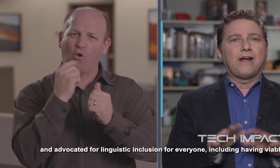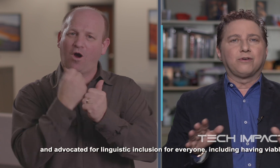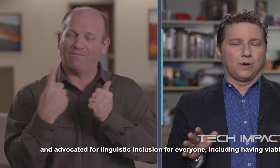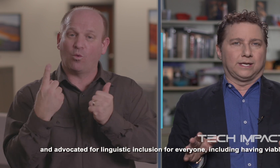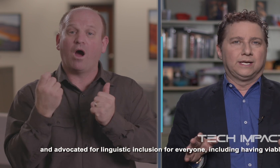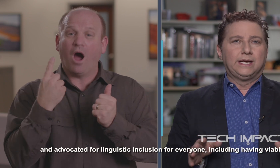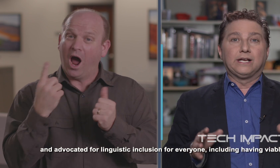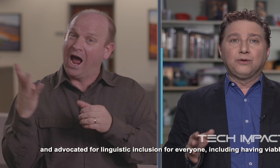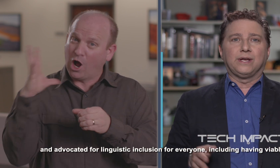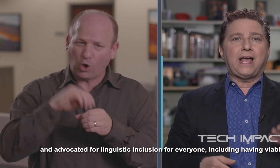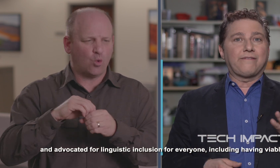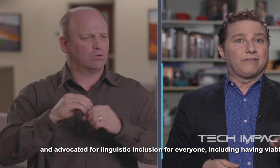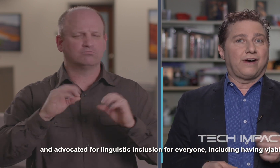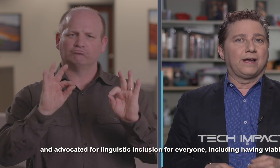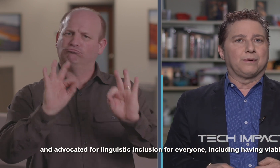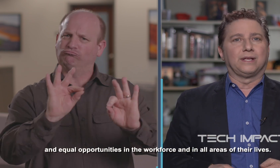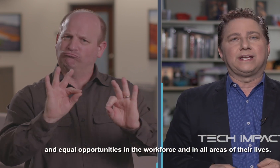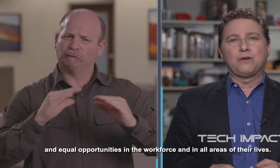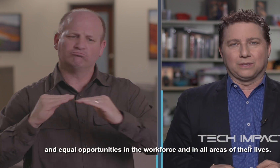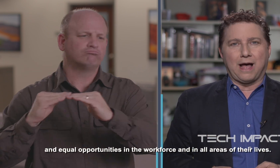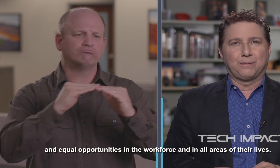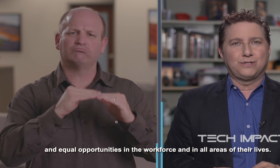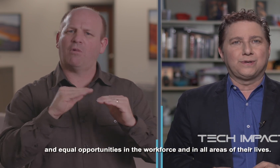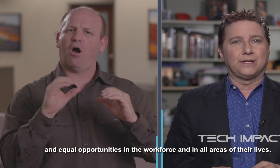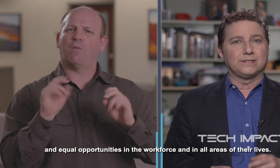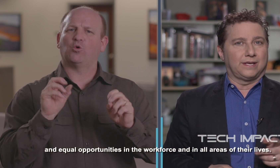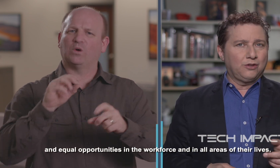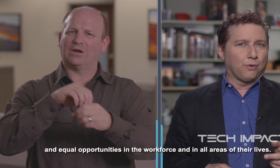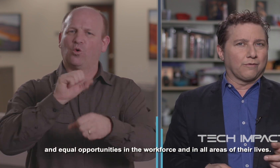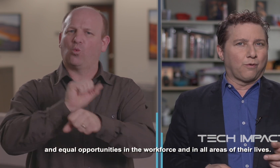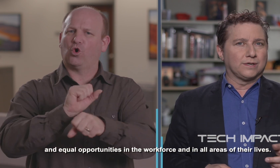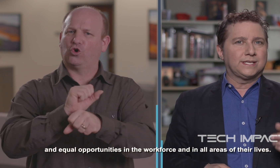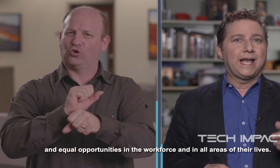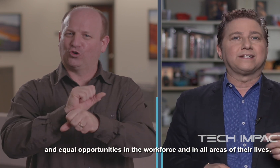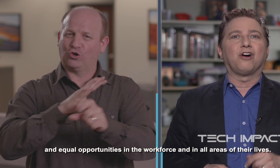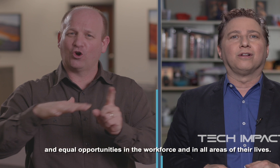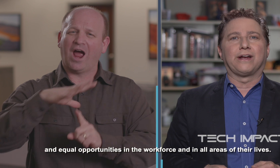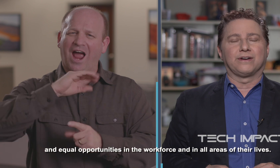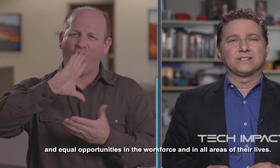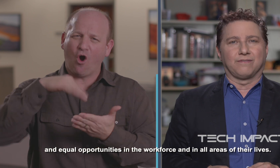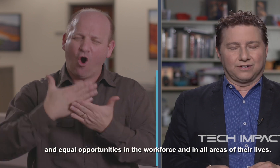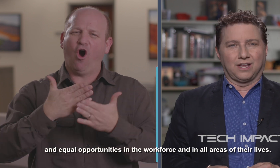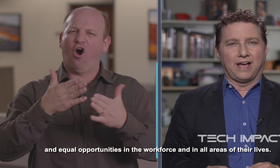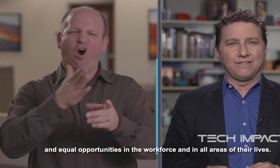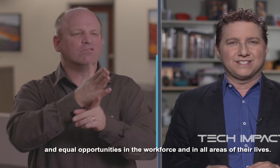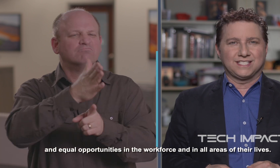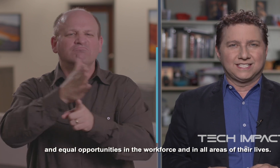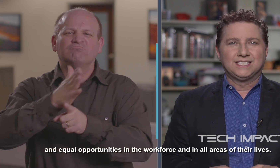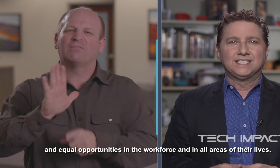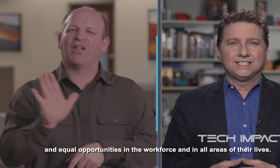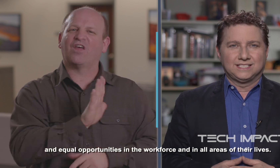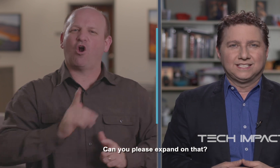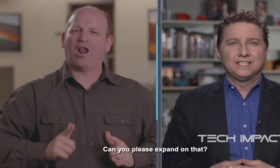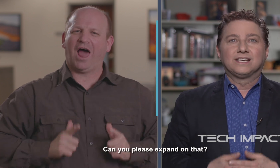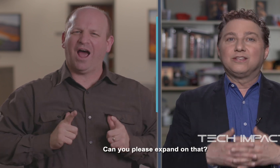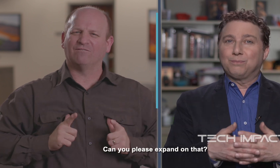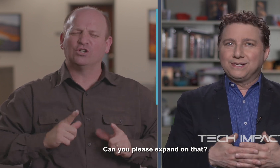everyone, including having viable and equal opportunities in the workforce and in all areas of their lives. Can you please